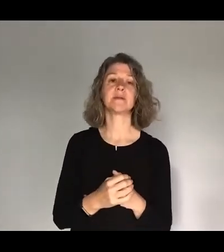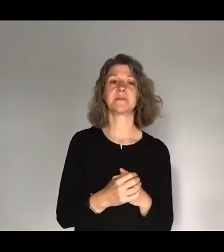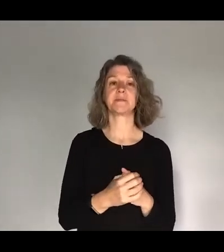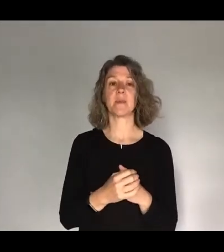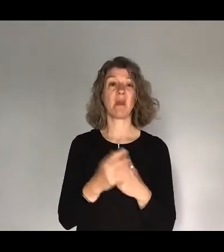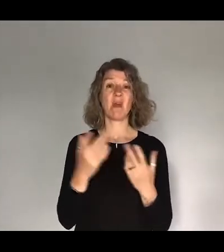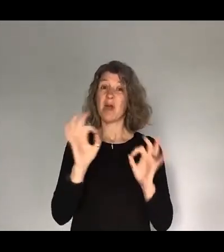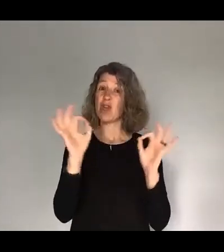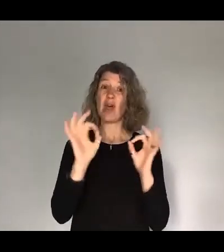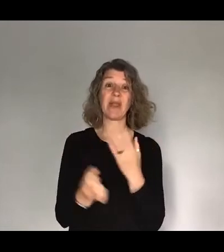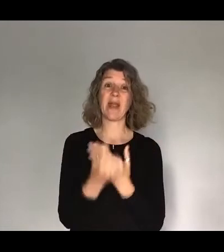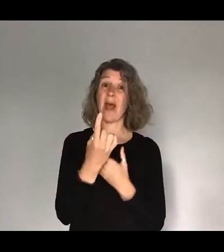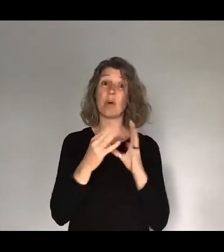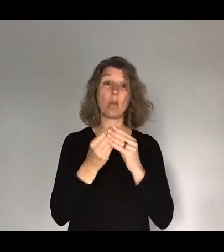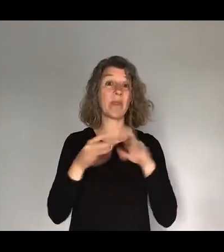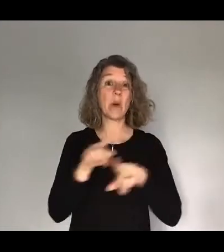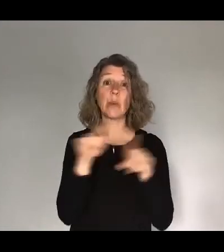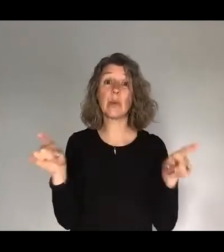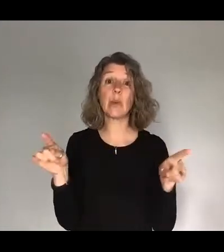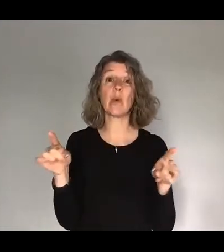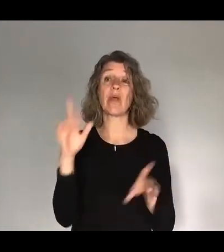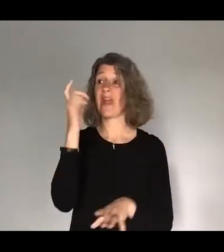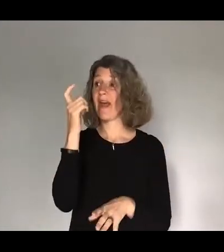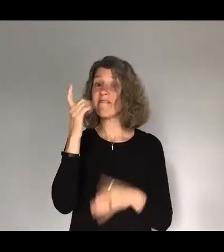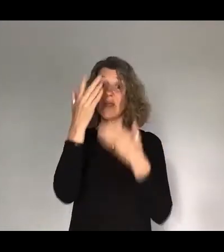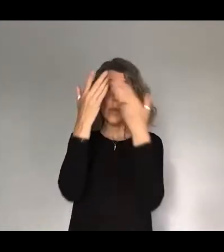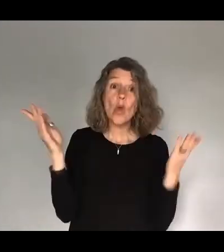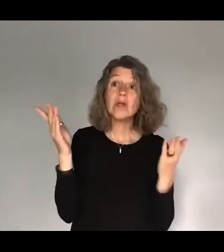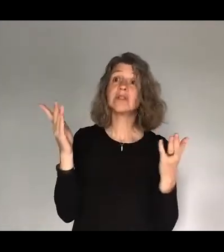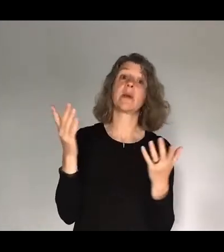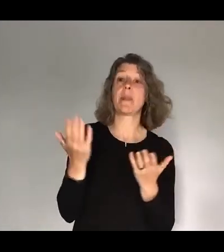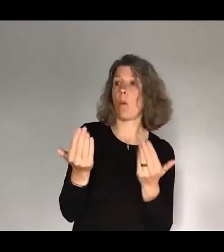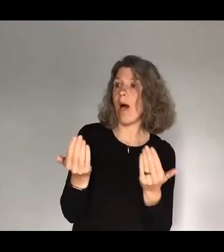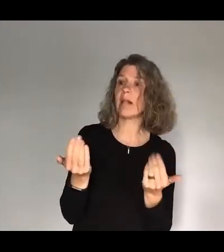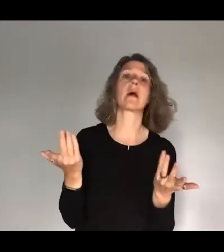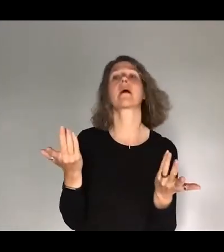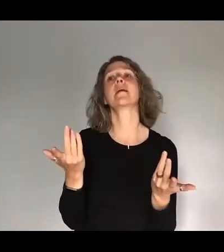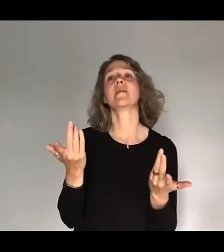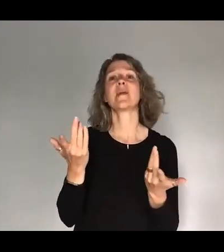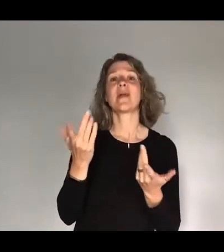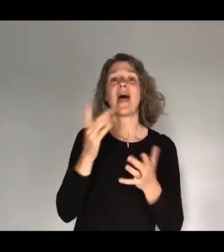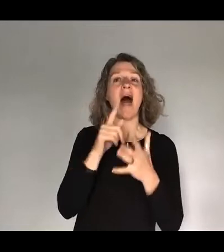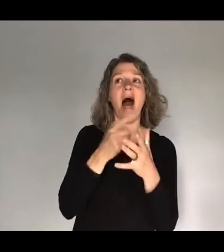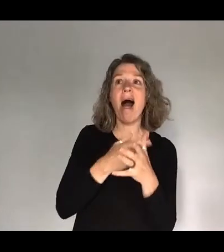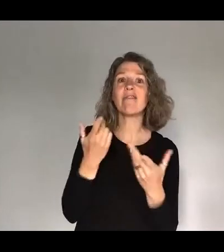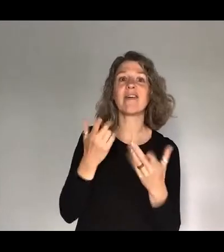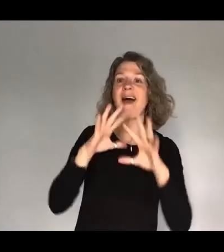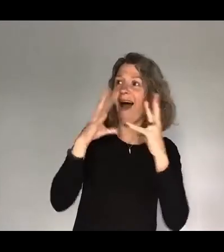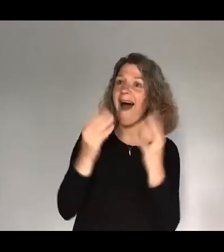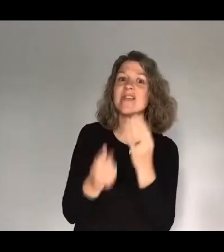production, the cafe, the welcome, the hosting, the car park, alpha, the shelter. It all happens because of this amazing team.